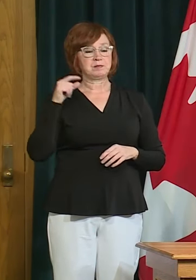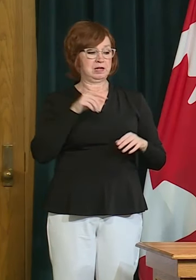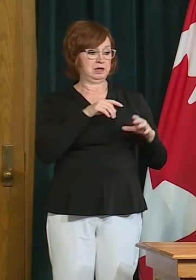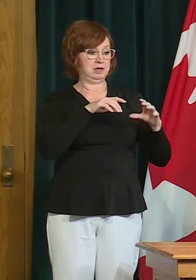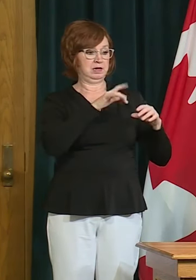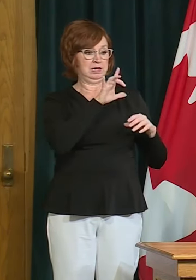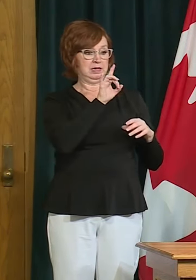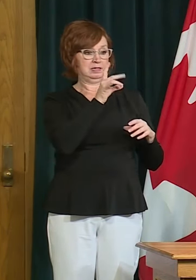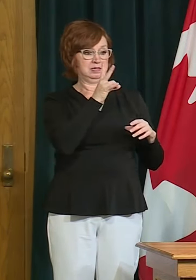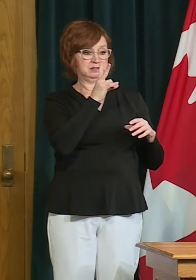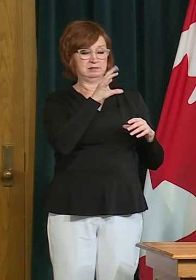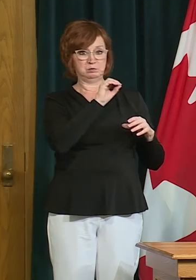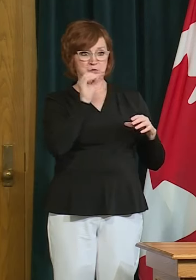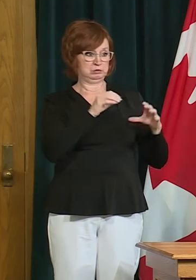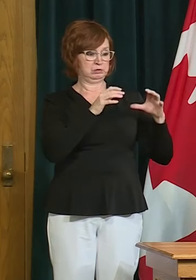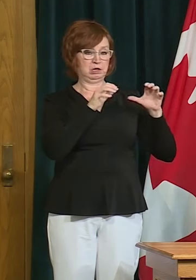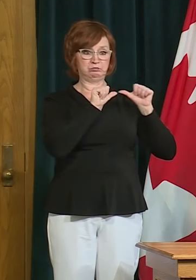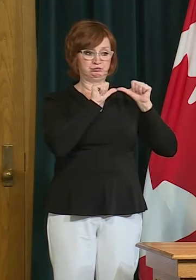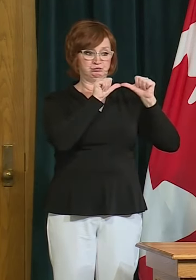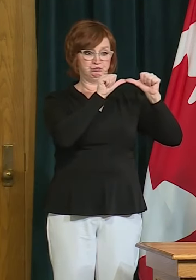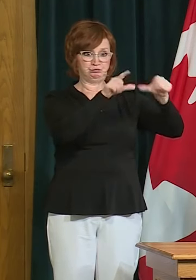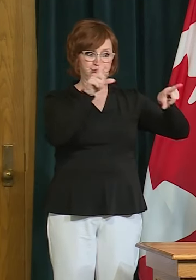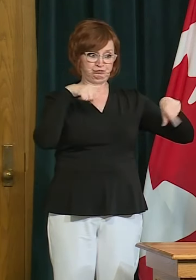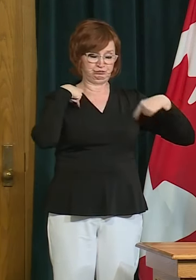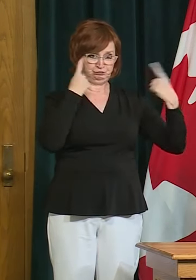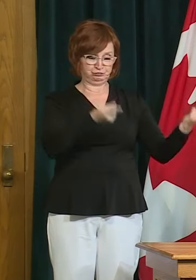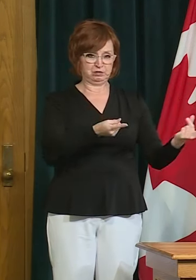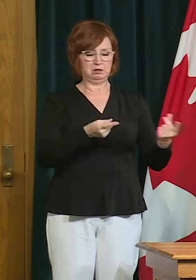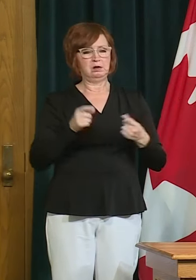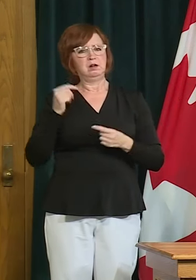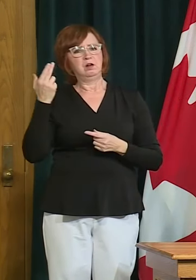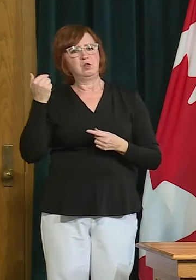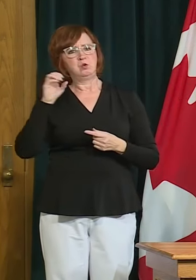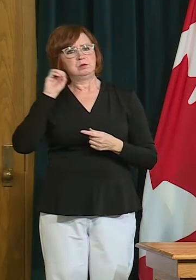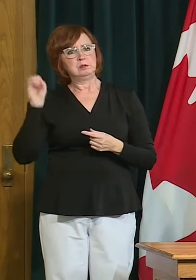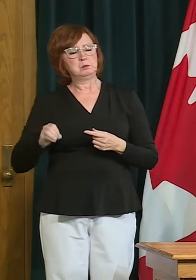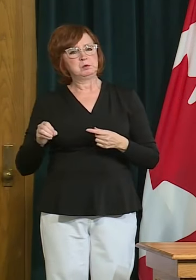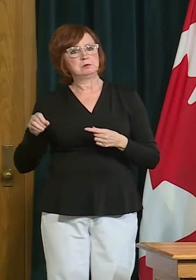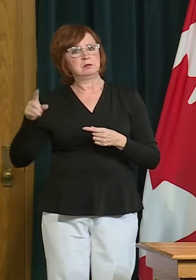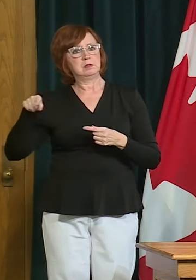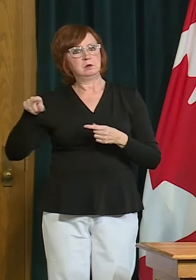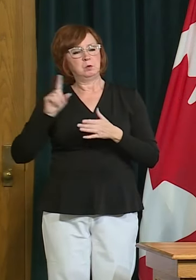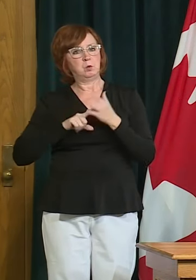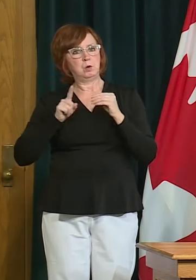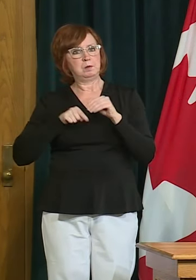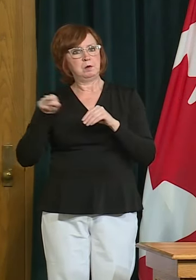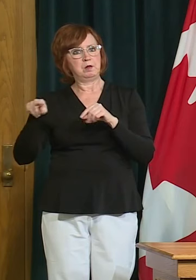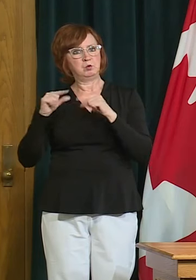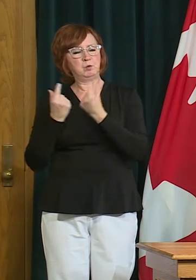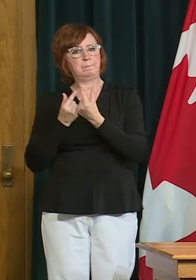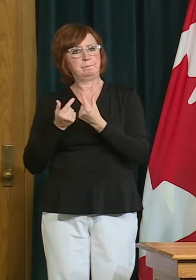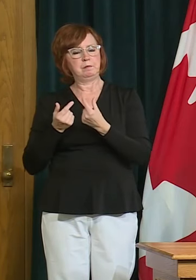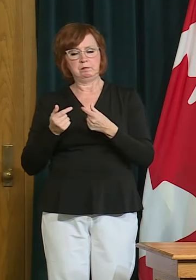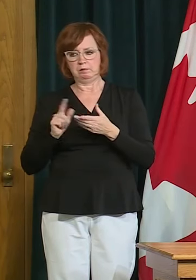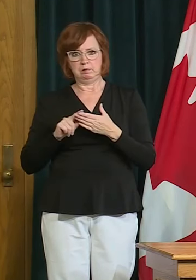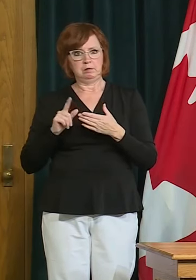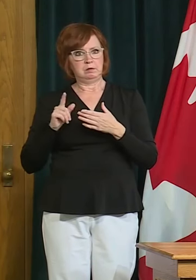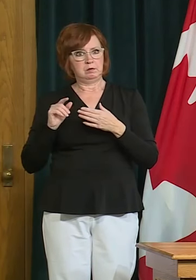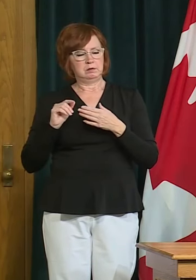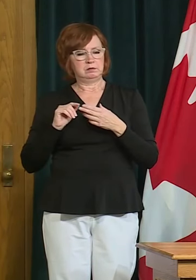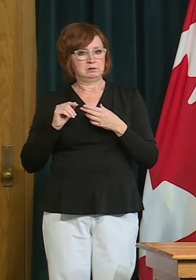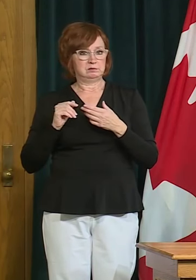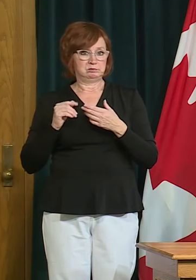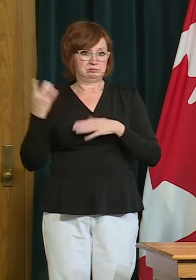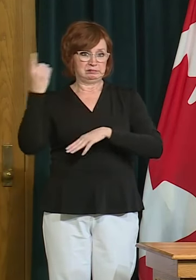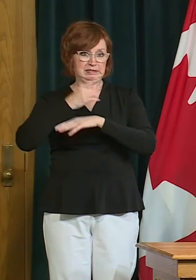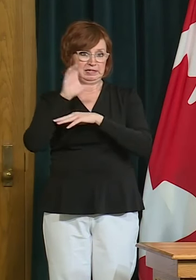the jobs in in our communities uh challenges for instance uh with respect to child care and i would just say again that we continue to have about